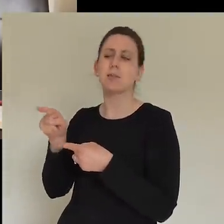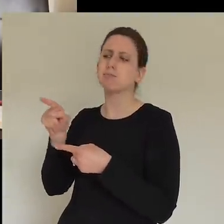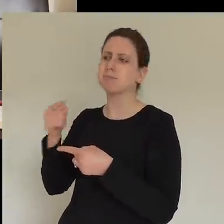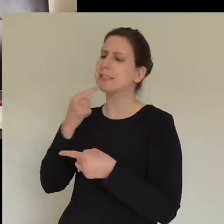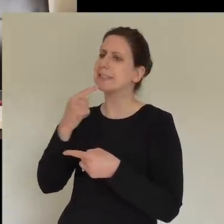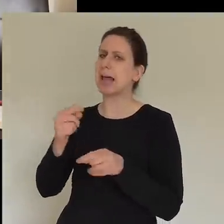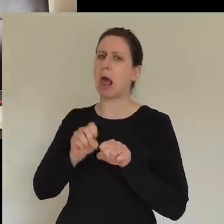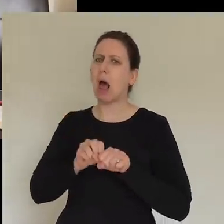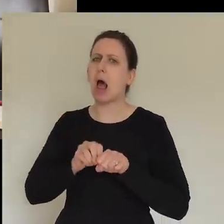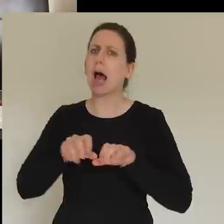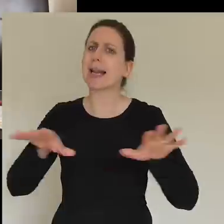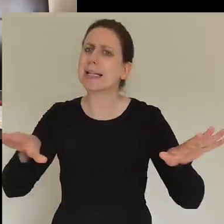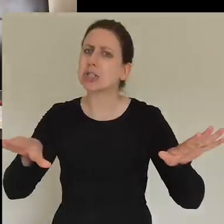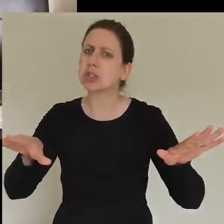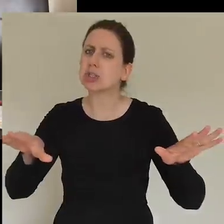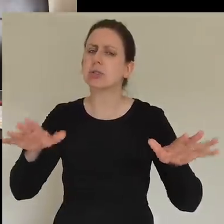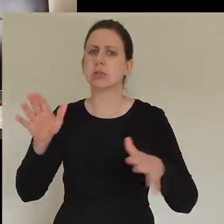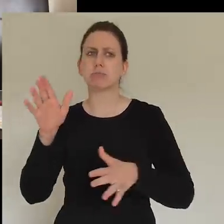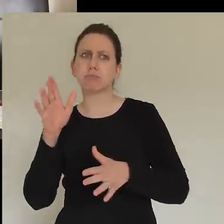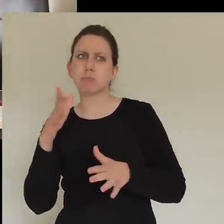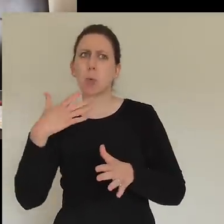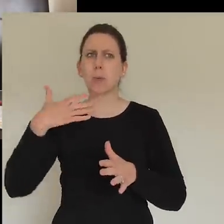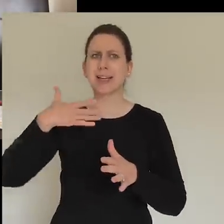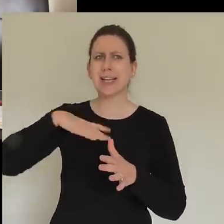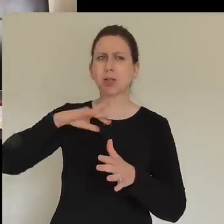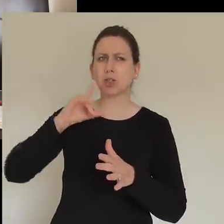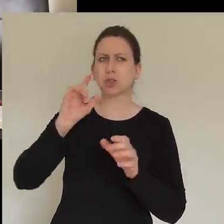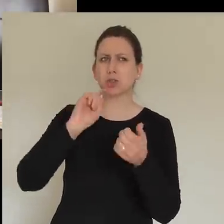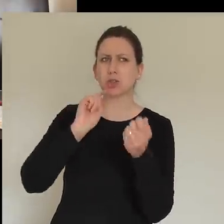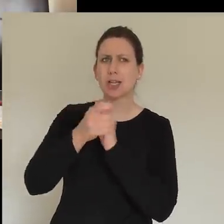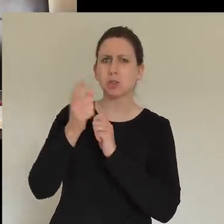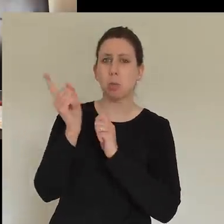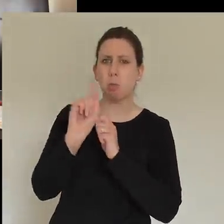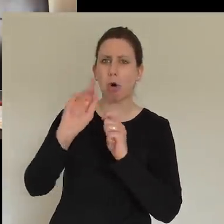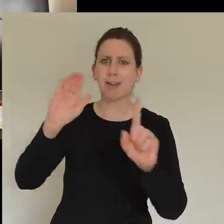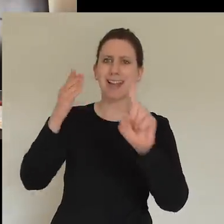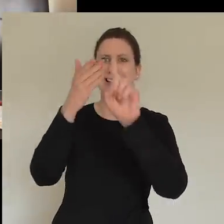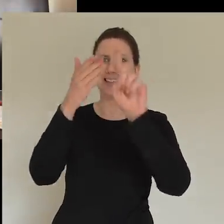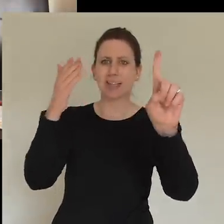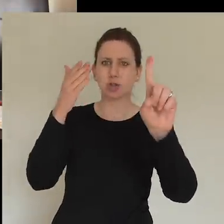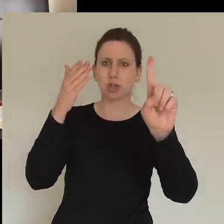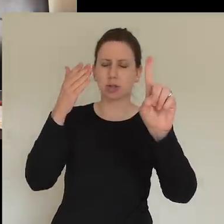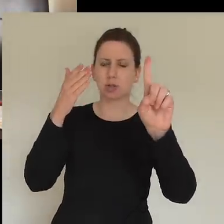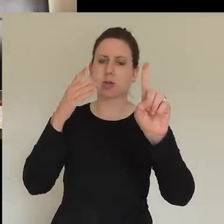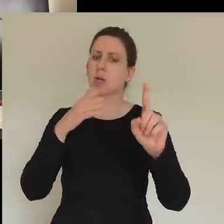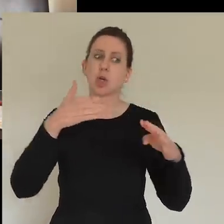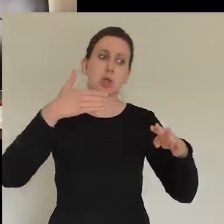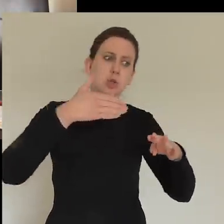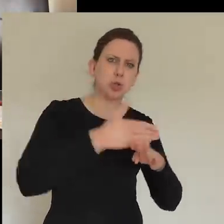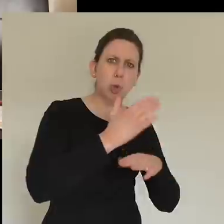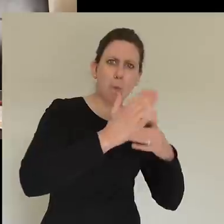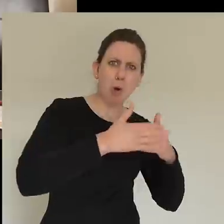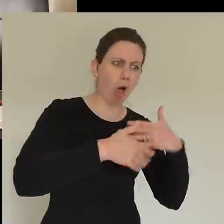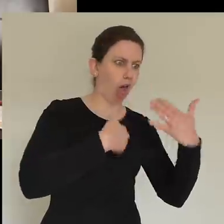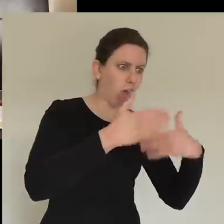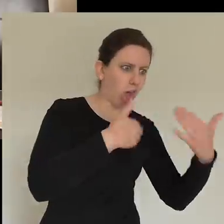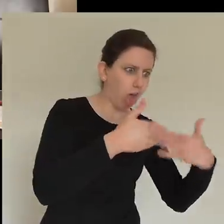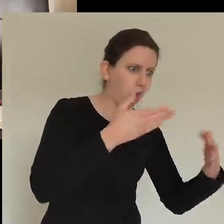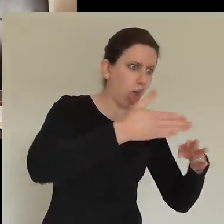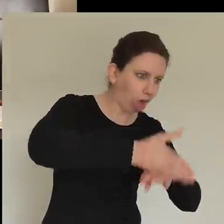many of us need to change our intentionality, not just do more. When it comes to our efforts, he says that we need to look for things that are low